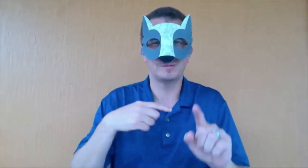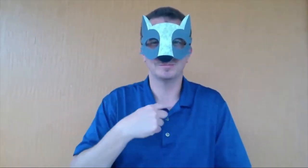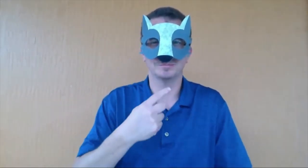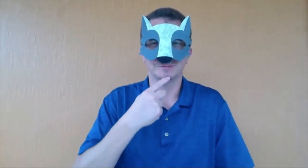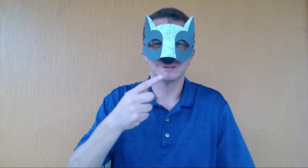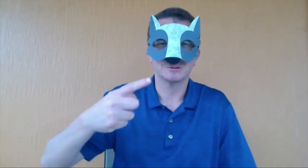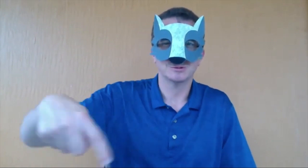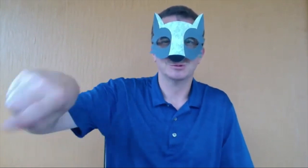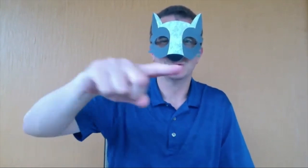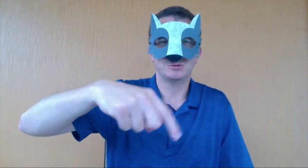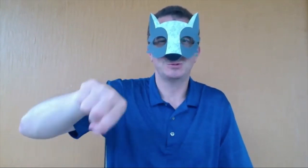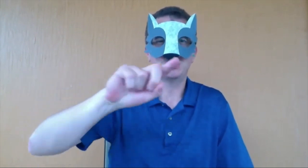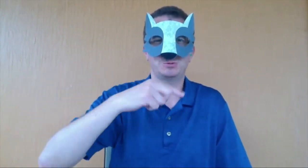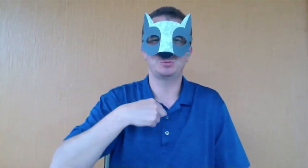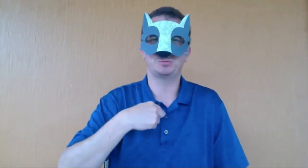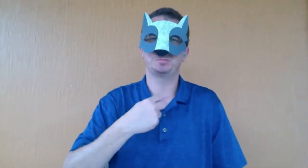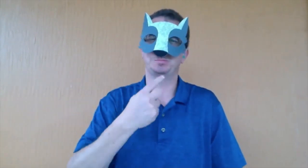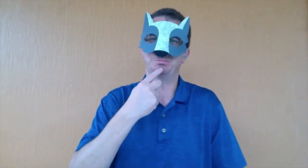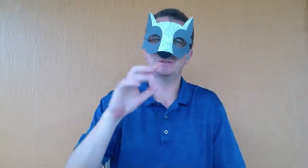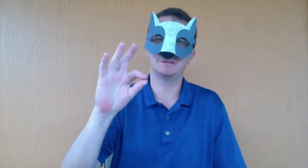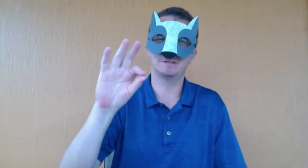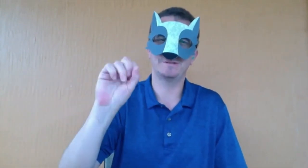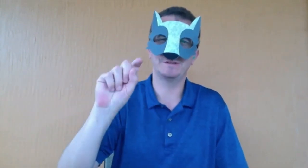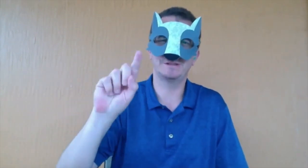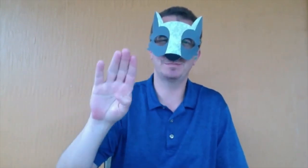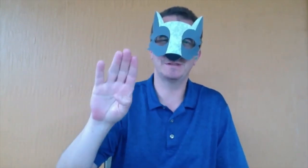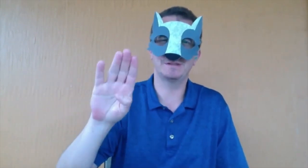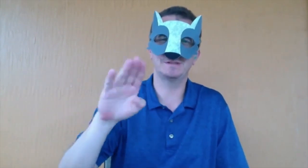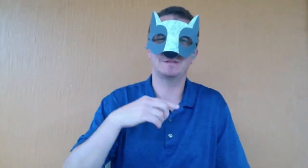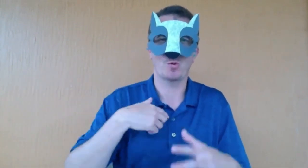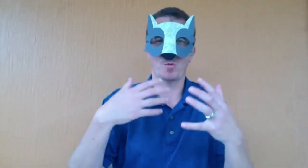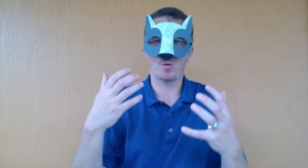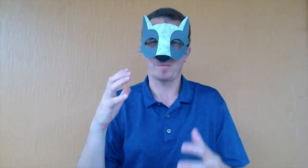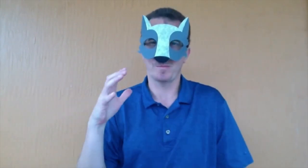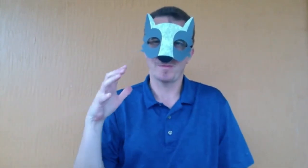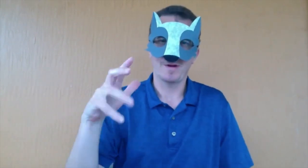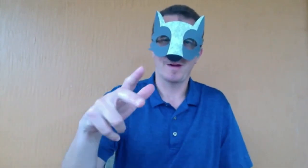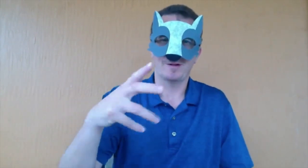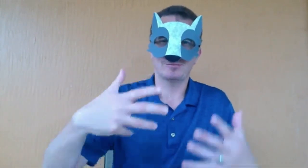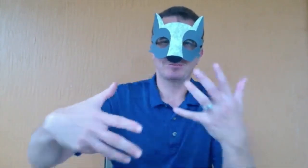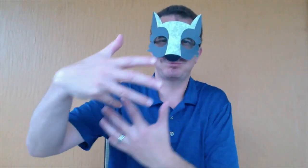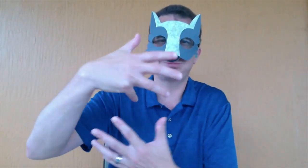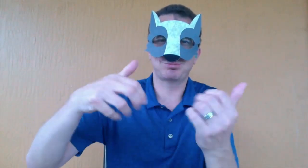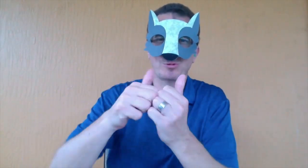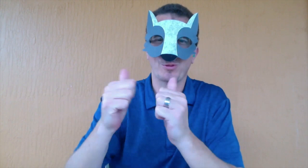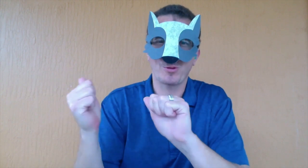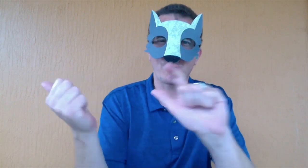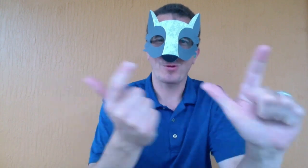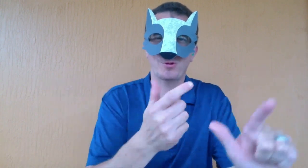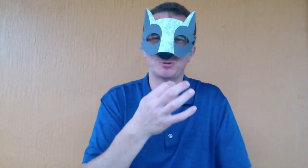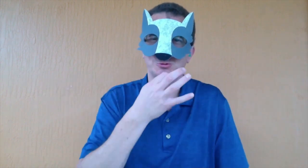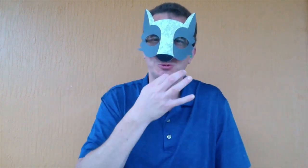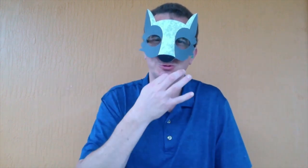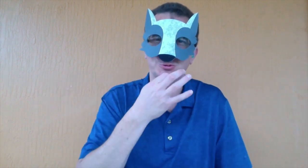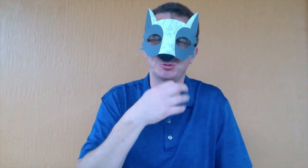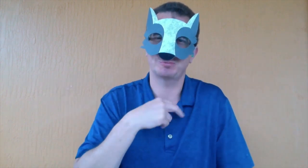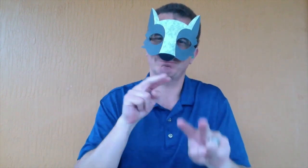but I miss you all. I miss FSDB. I can't wait to get back and see you all soon.